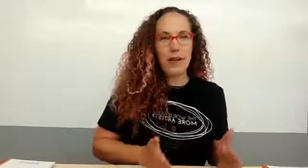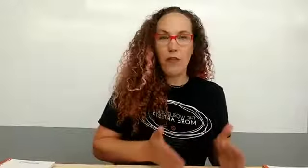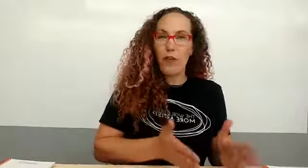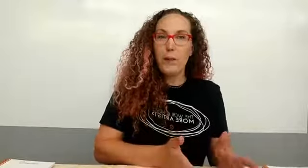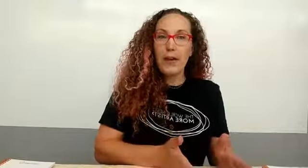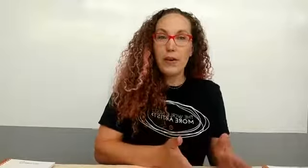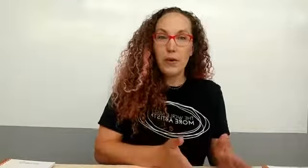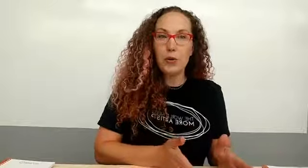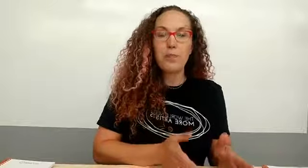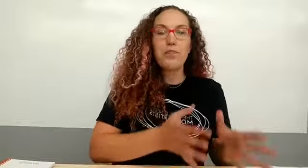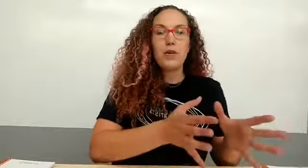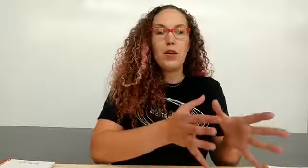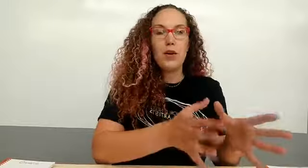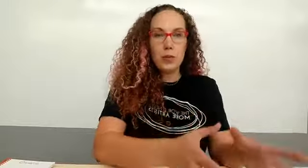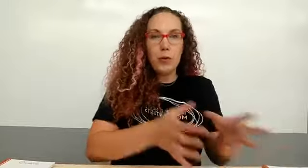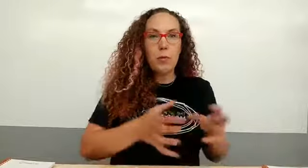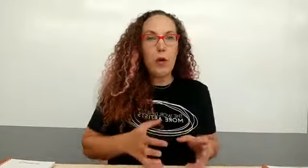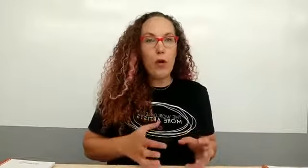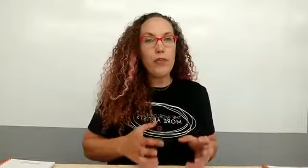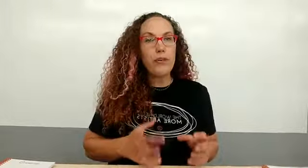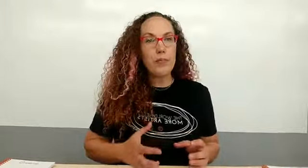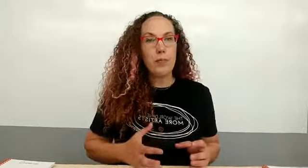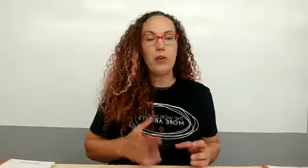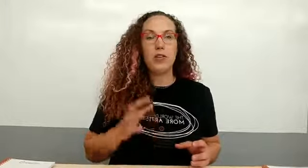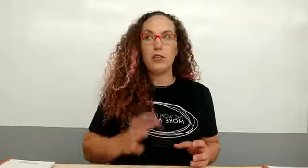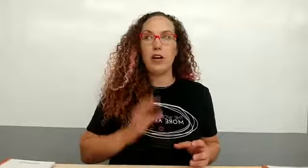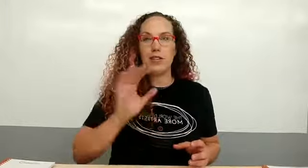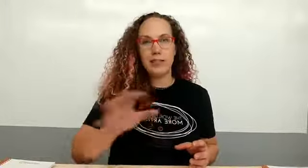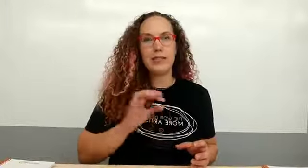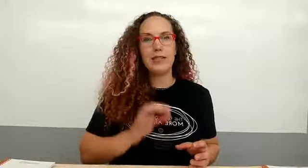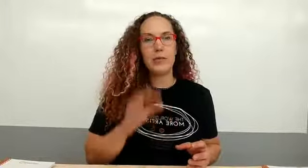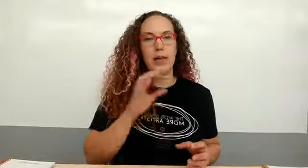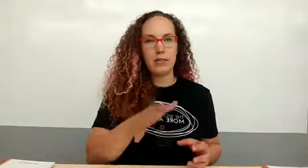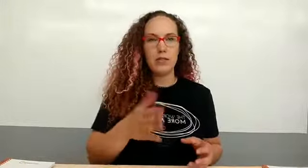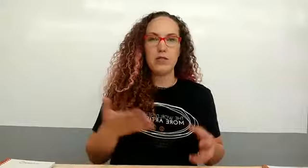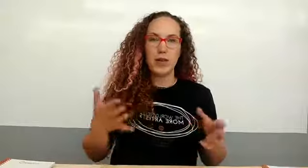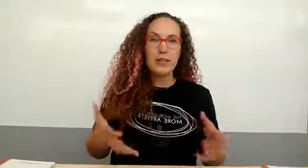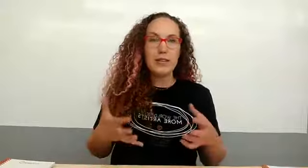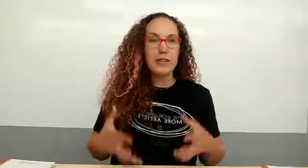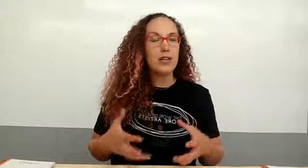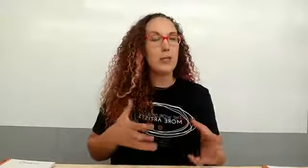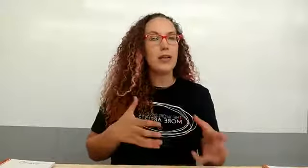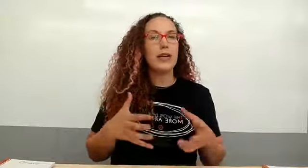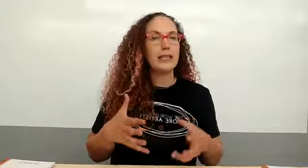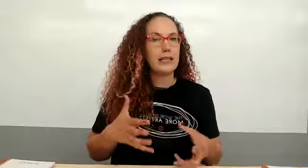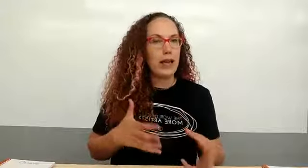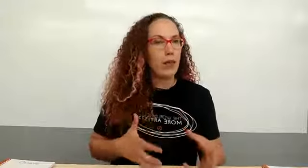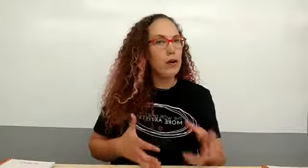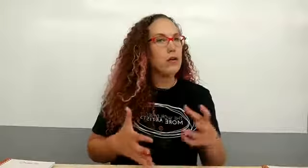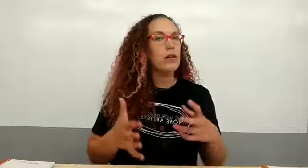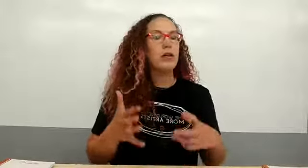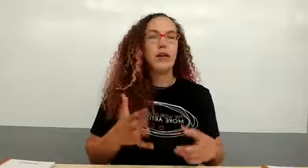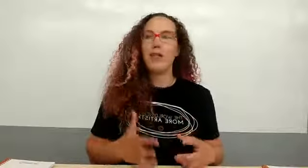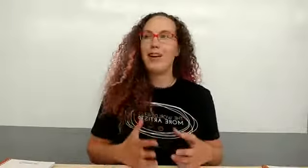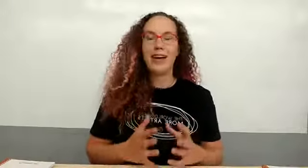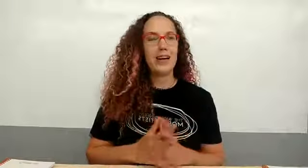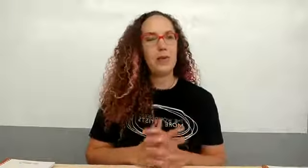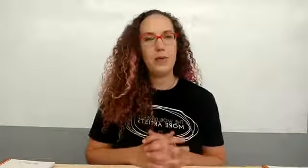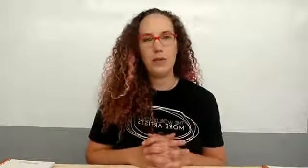from that group is we will pull some people to start testing some kits so as i start to put kits together they're not going to be beautifully